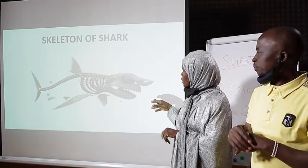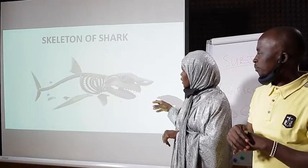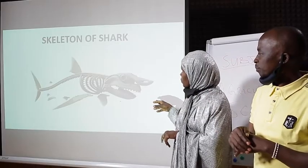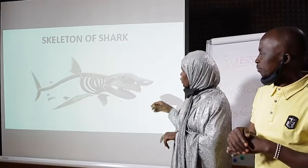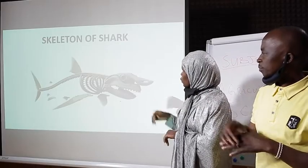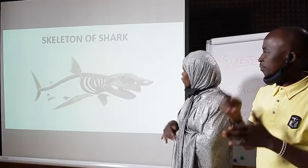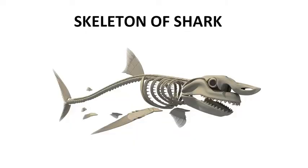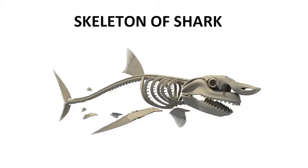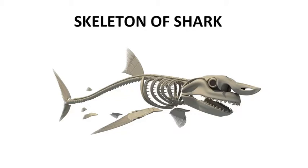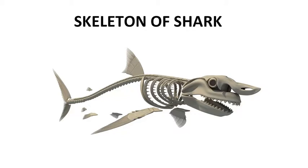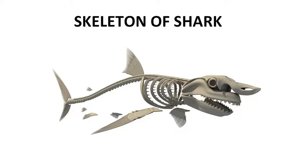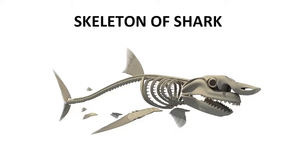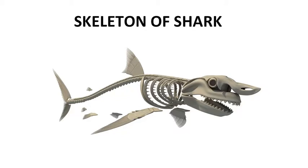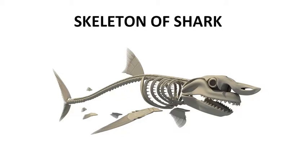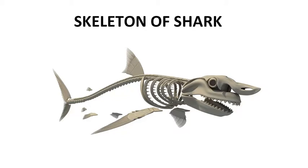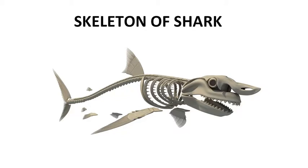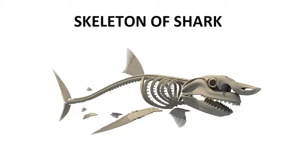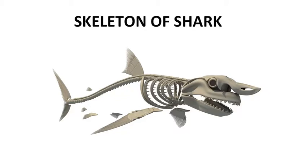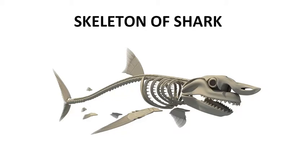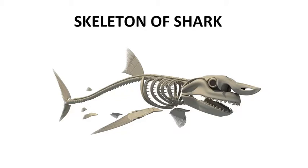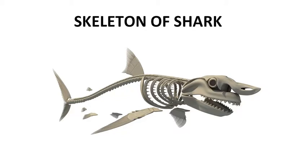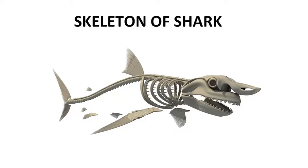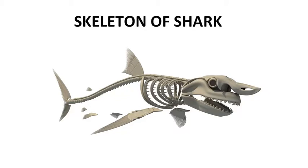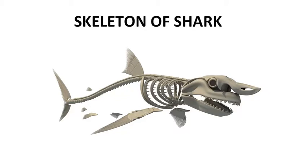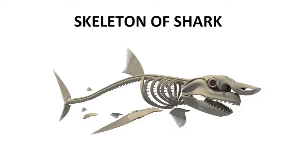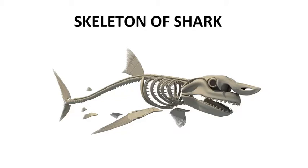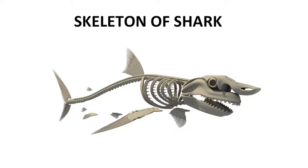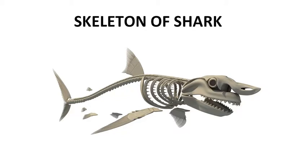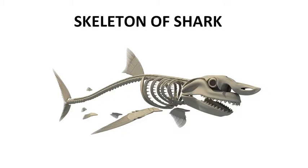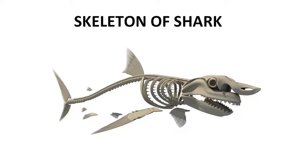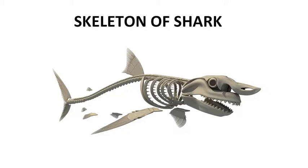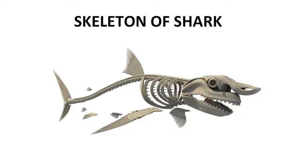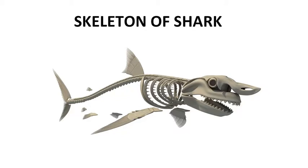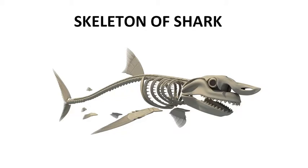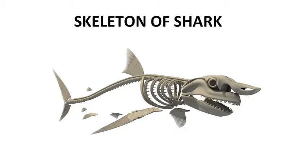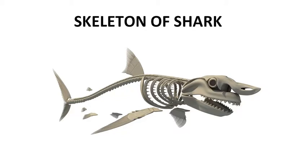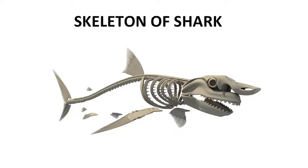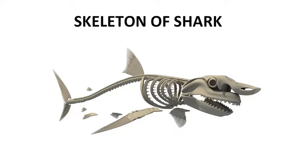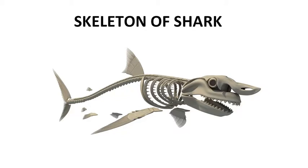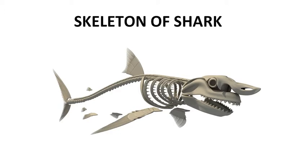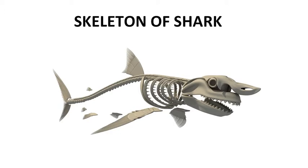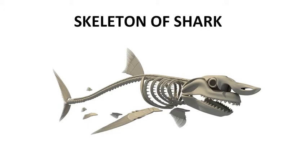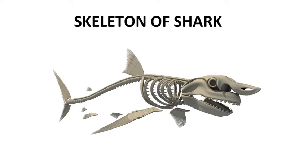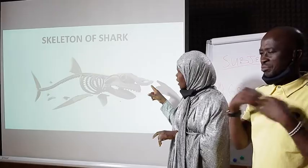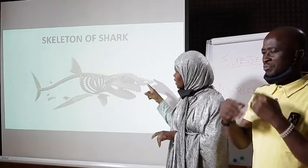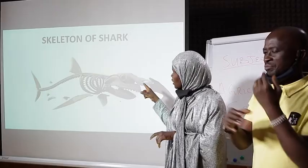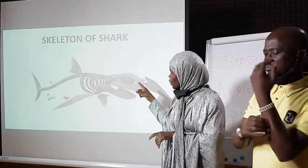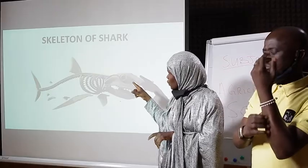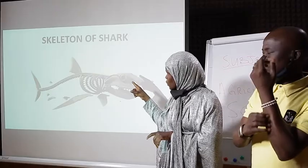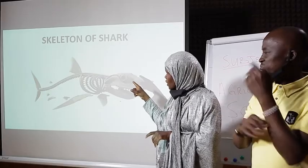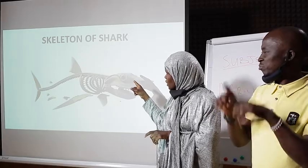This is a picture showing you the skeleton of a shark. As you can see here, it doesn't have bone, but it has what?